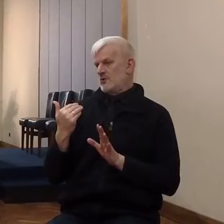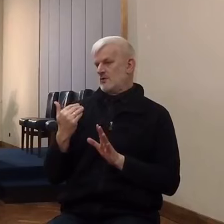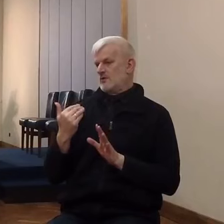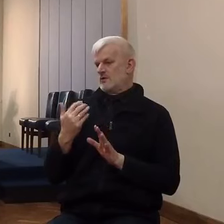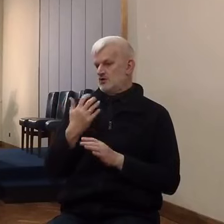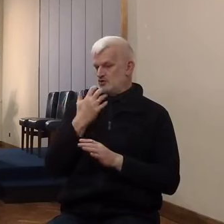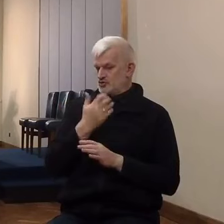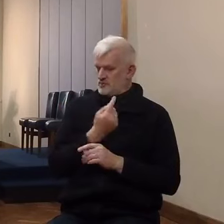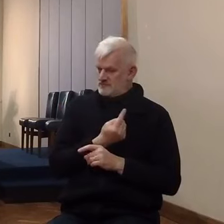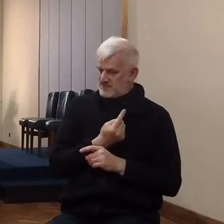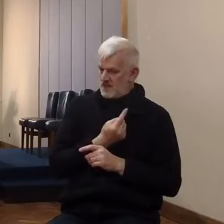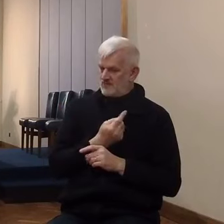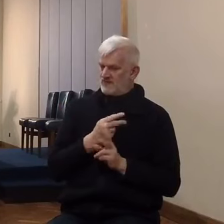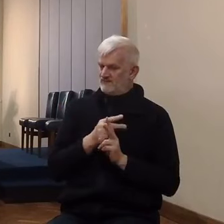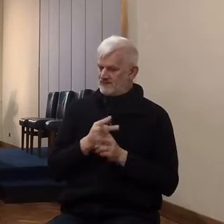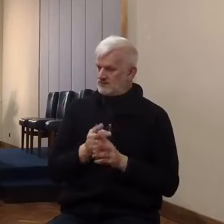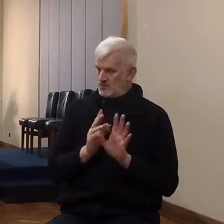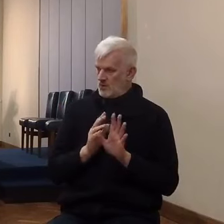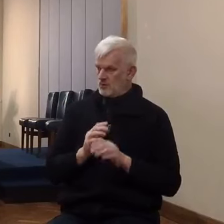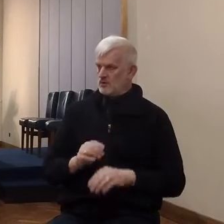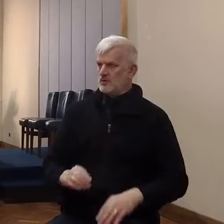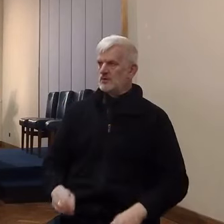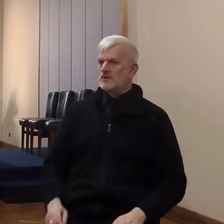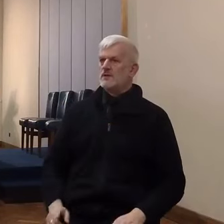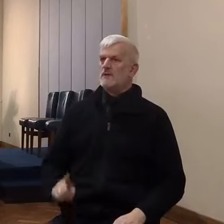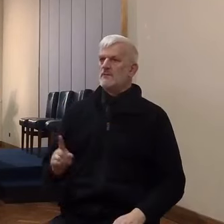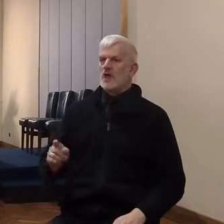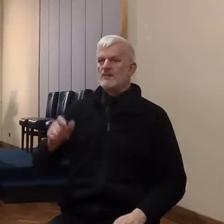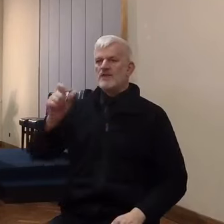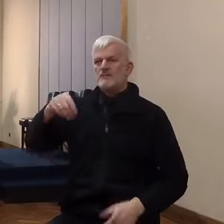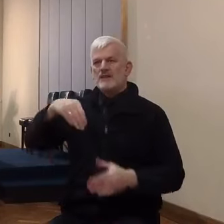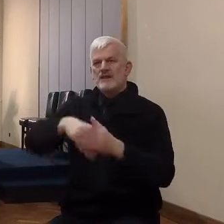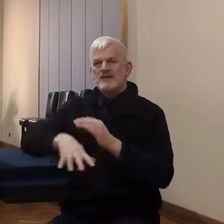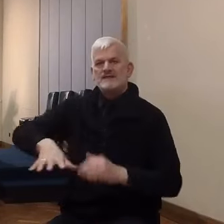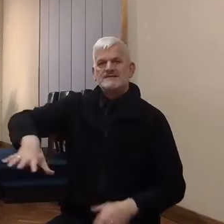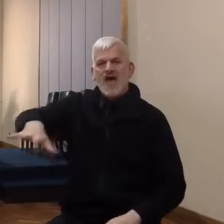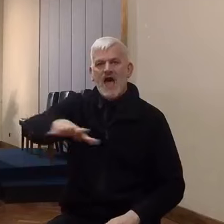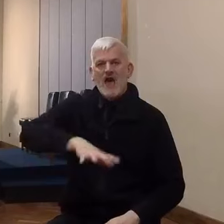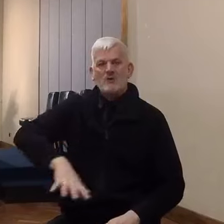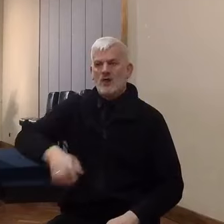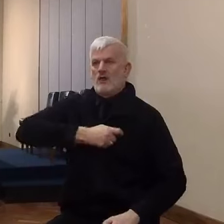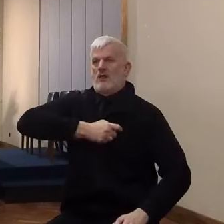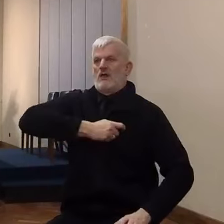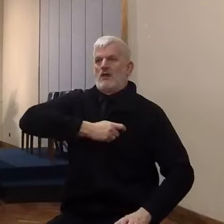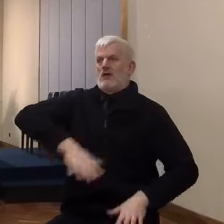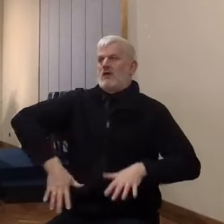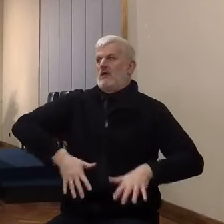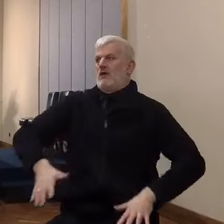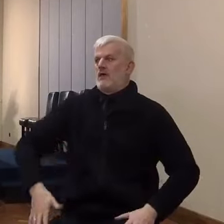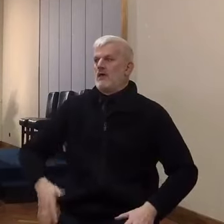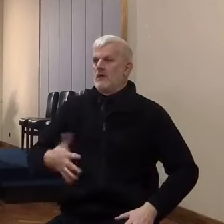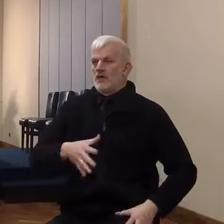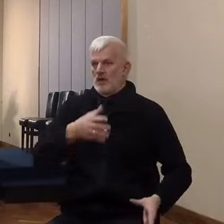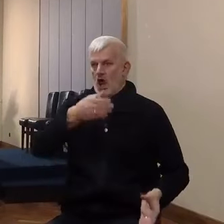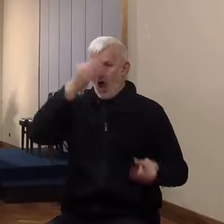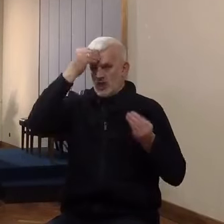The people of Jericho terrified of them. They knew all about the crossing of the Red Sea 40 years